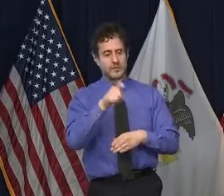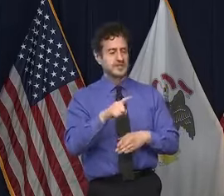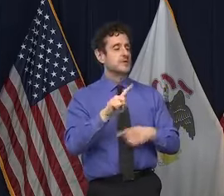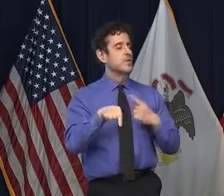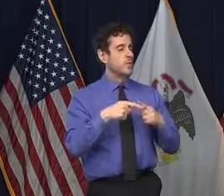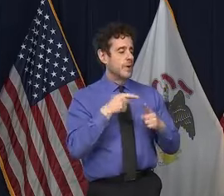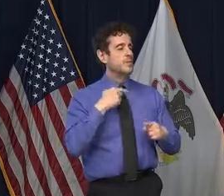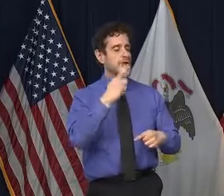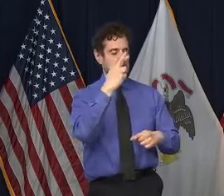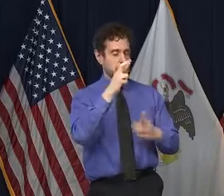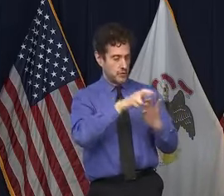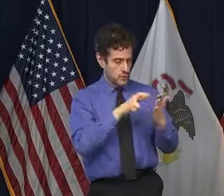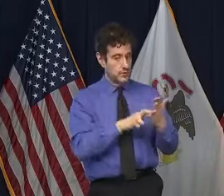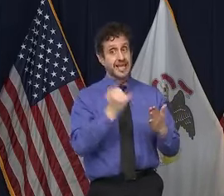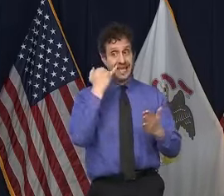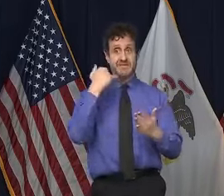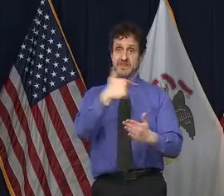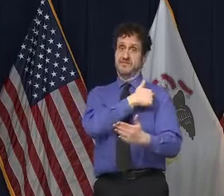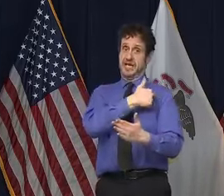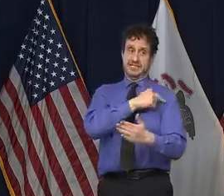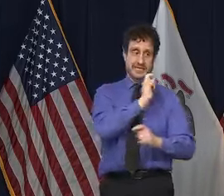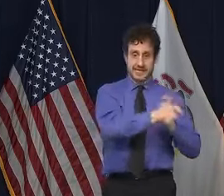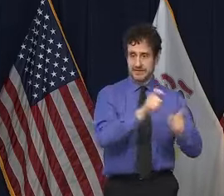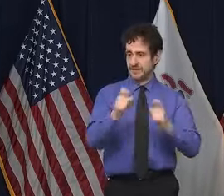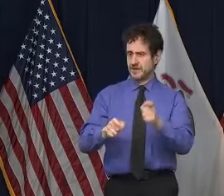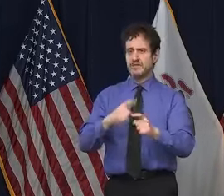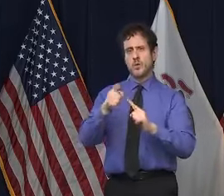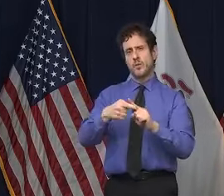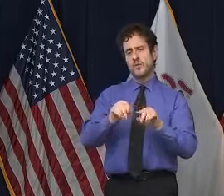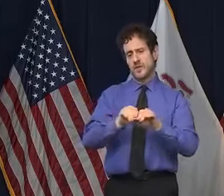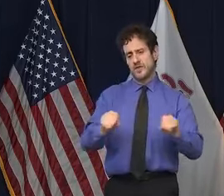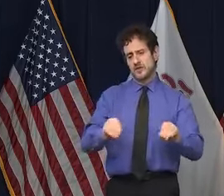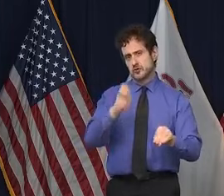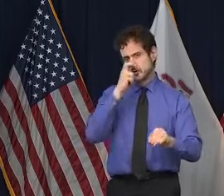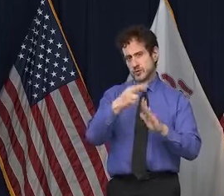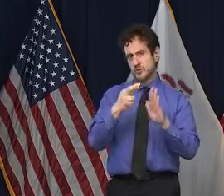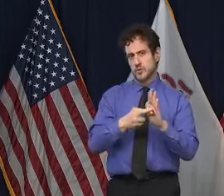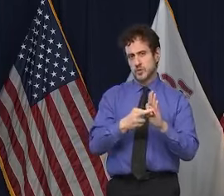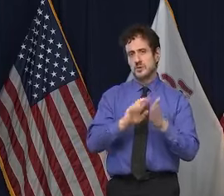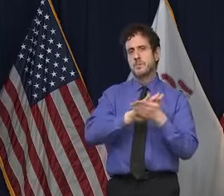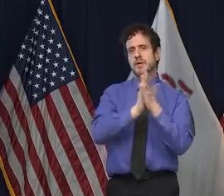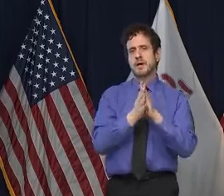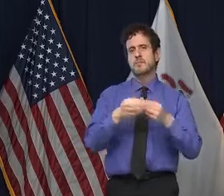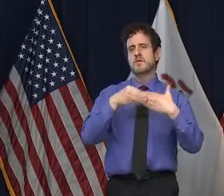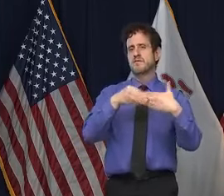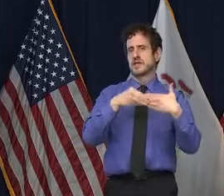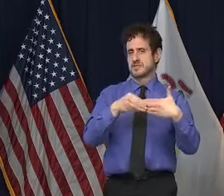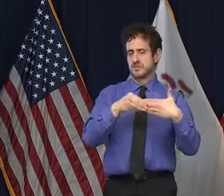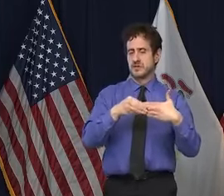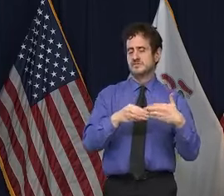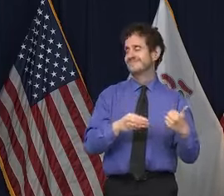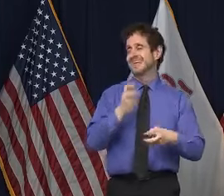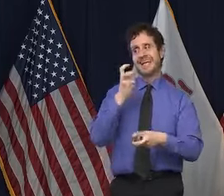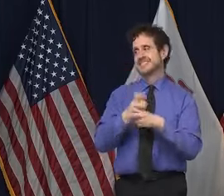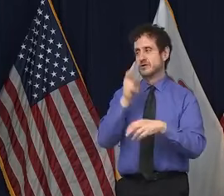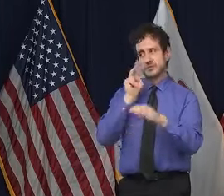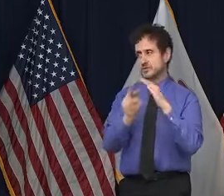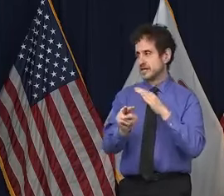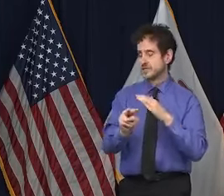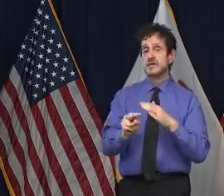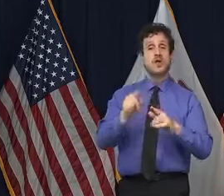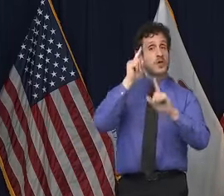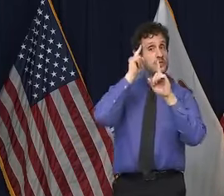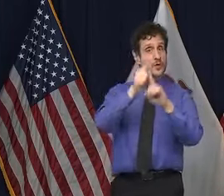taken away as the vaccine rolls out? Yeah, hard to say. Once again, I mean, what we're trying to do here is get the infection rate down